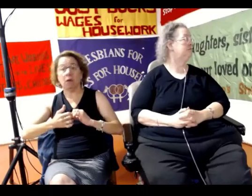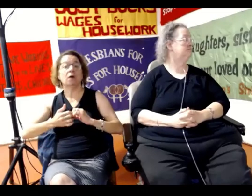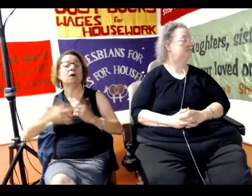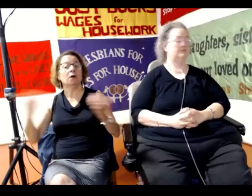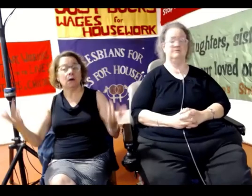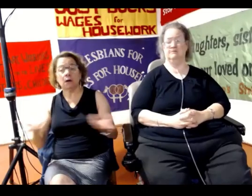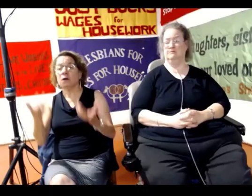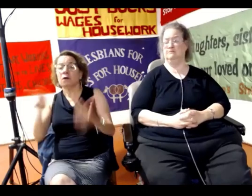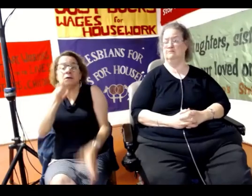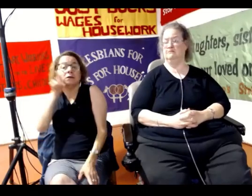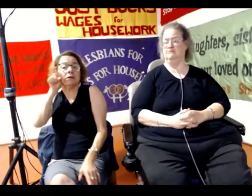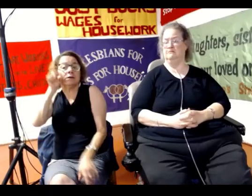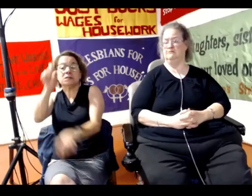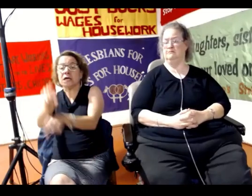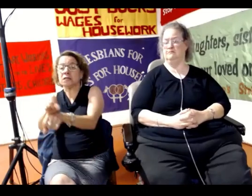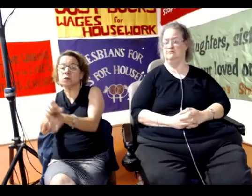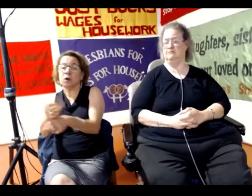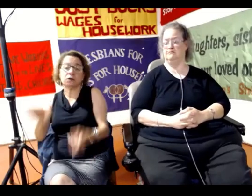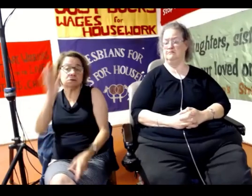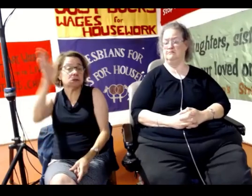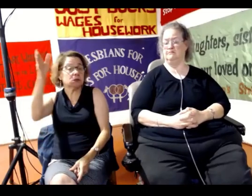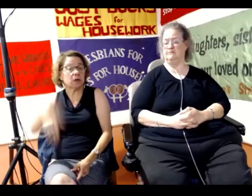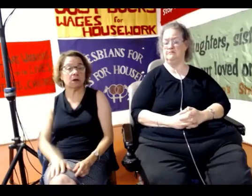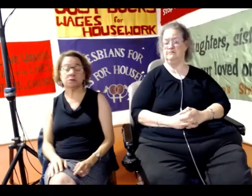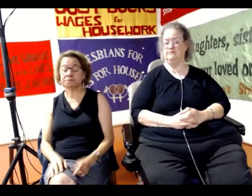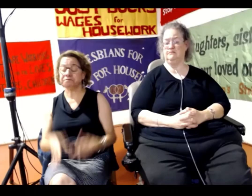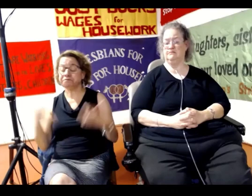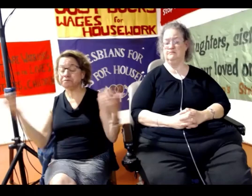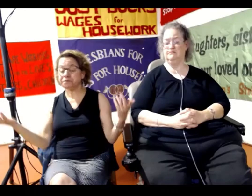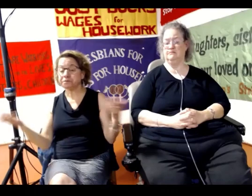know, high, you know, by some means fundamentally.